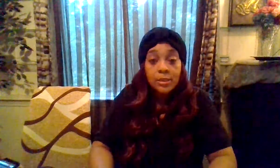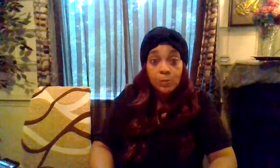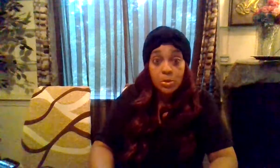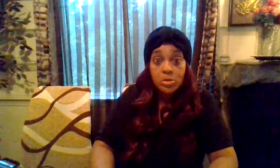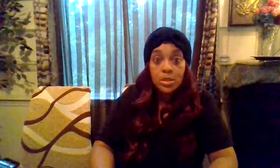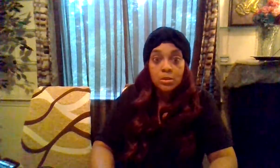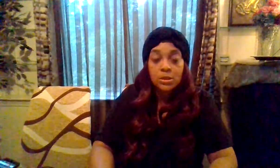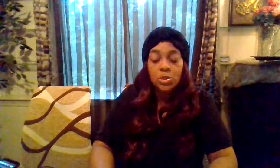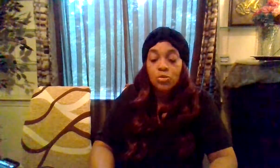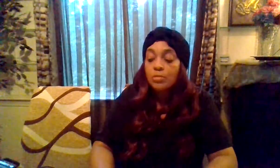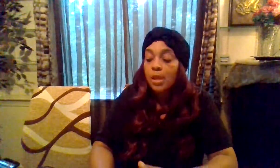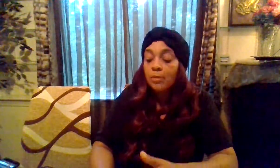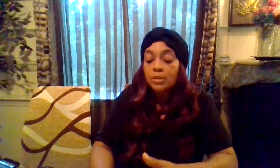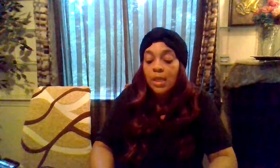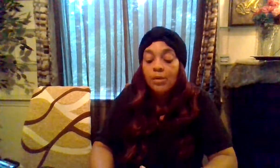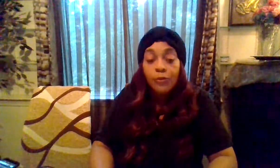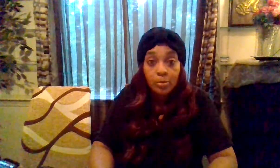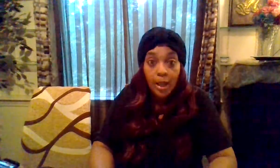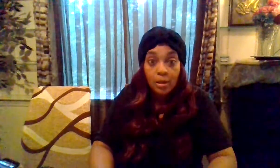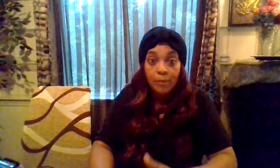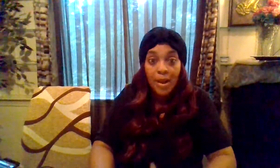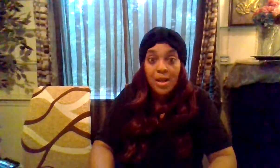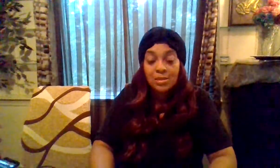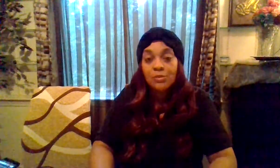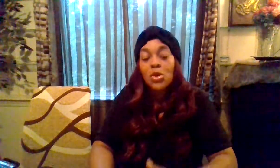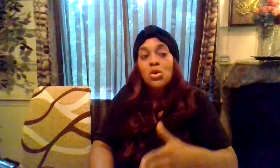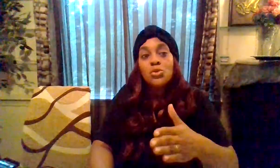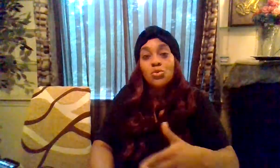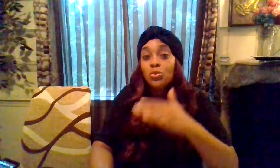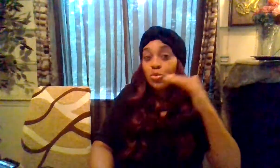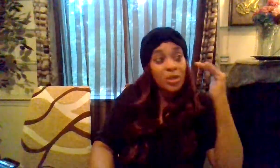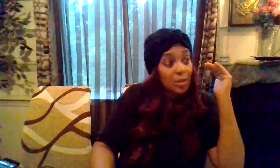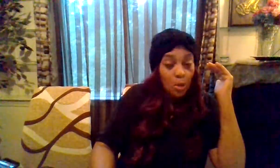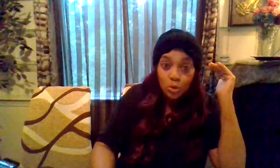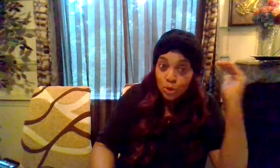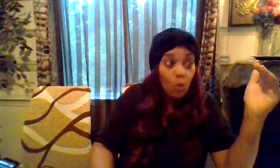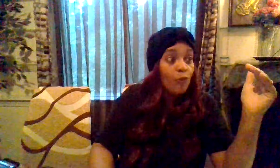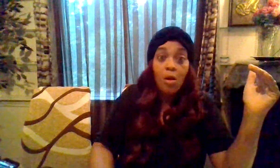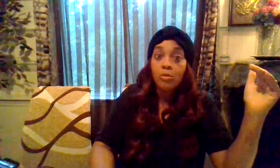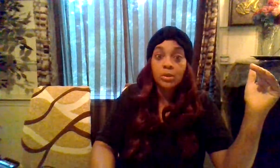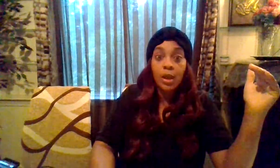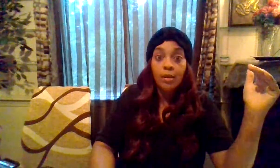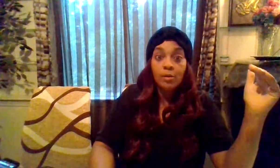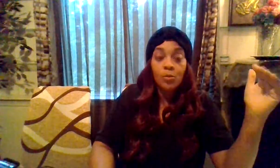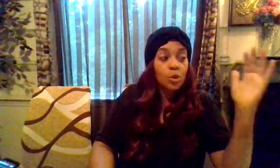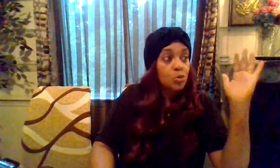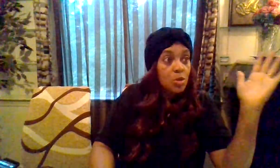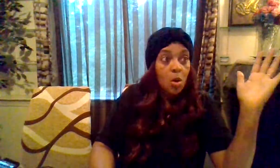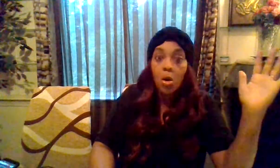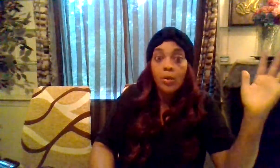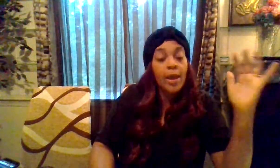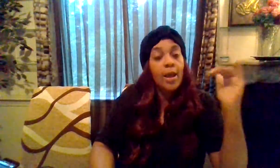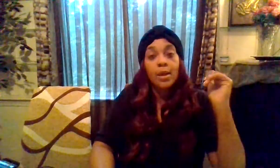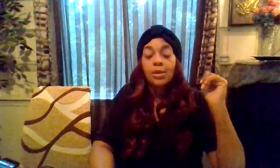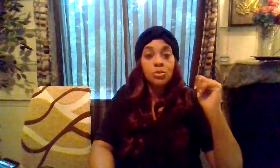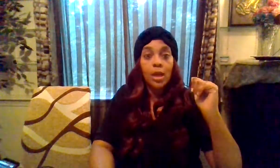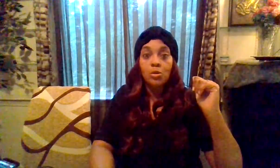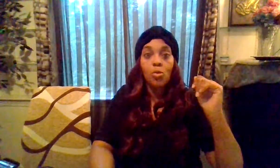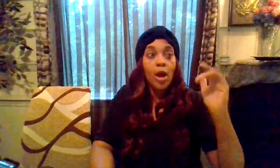experience and you can be able to take from that and a positive you you can go so far with that where you know okay i can't do that no more